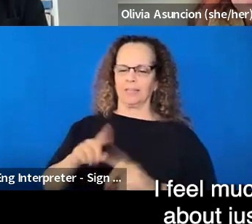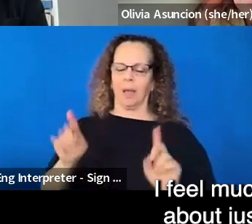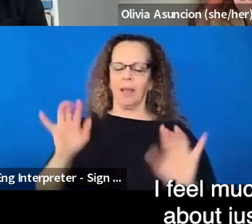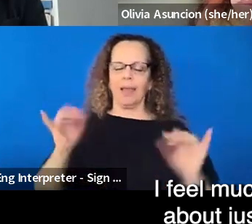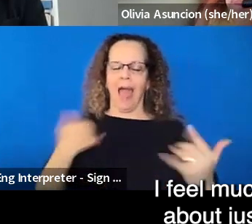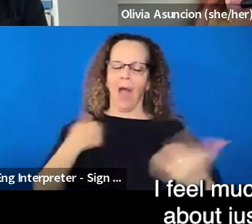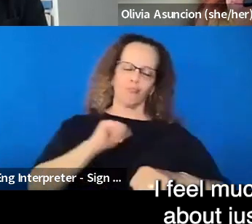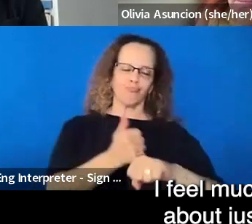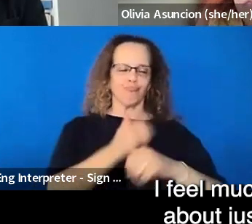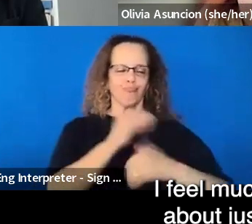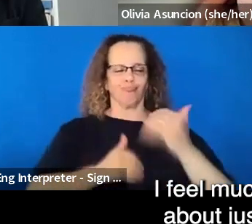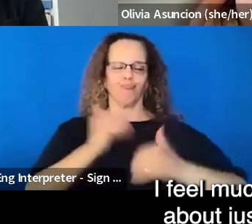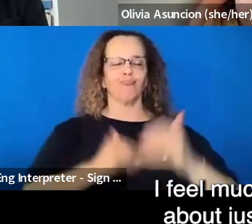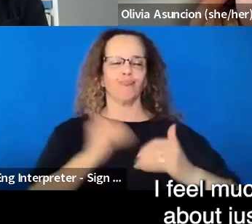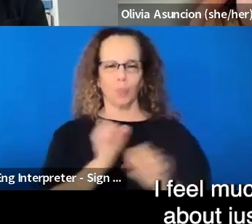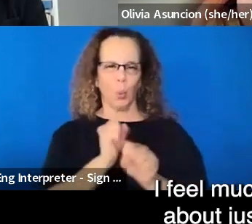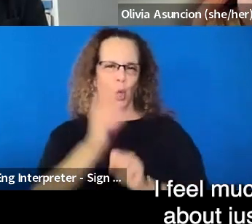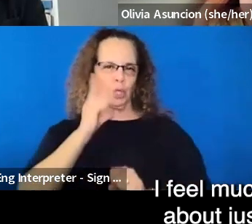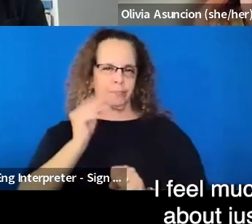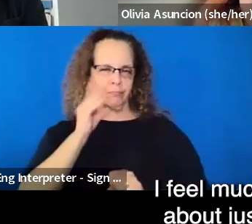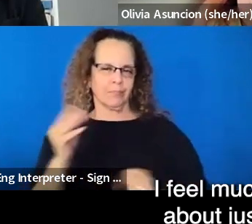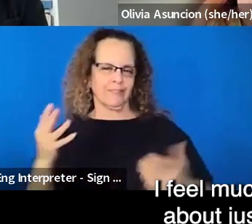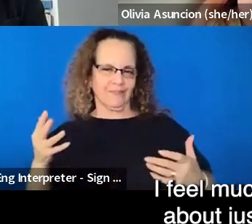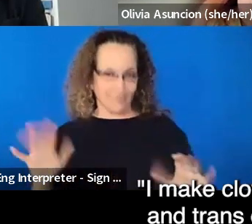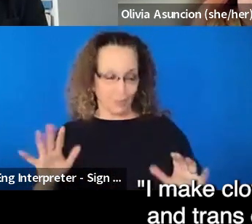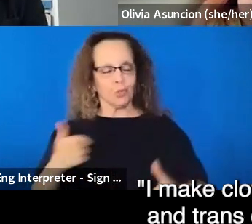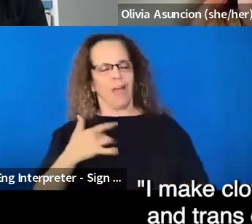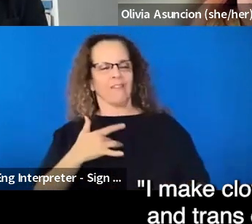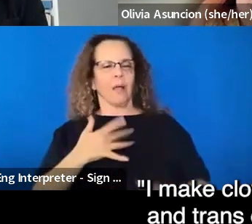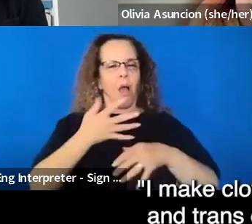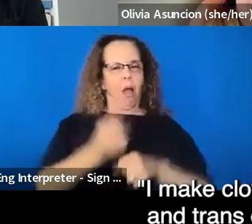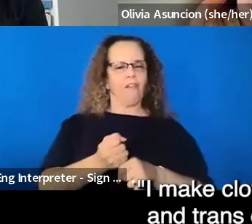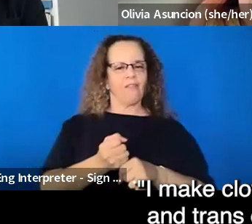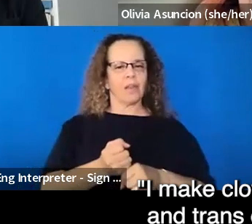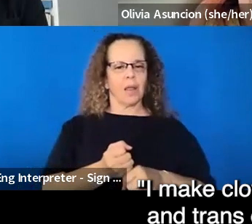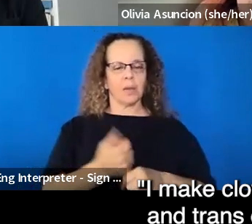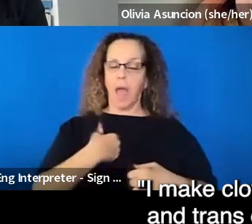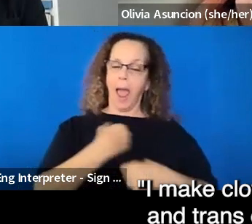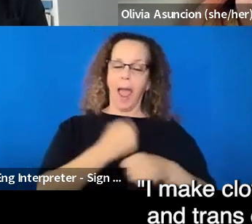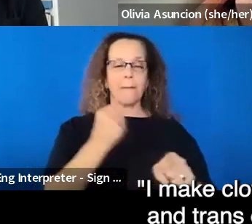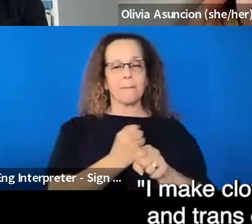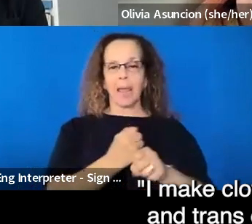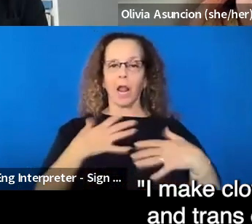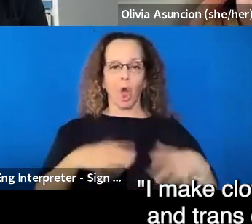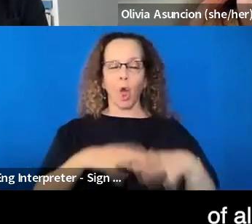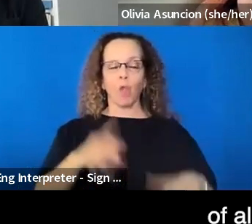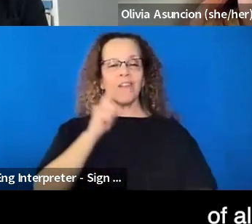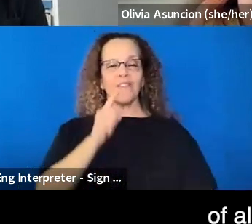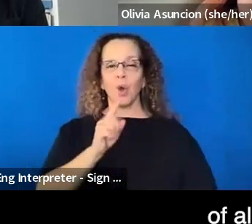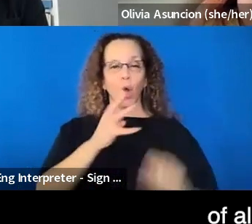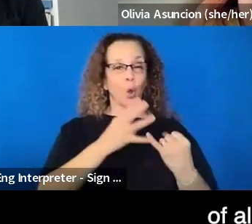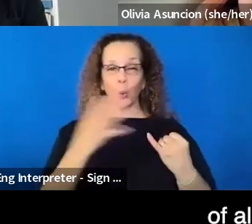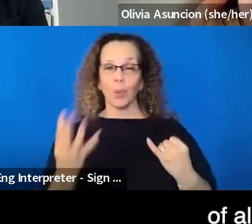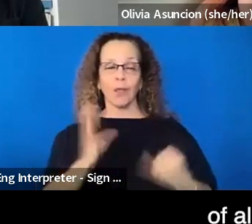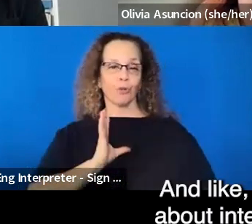I feel much more, uh, good about just being like, I make clothing for queer and trans disabled folks of all